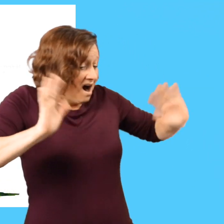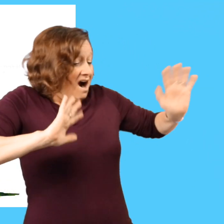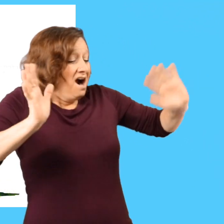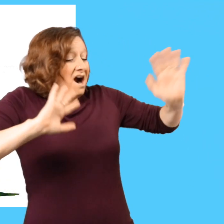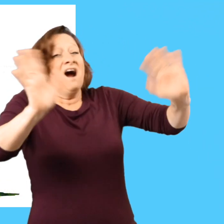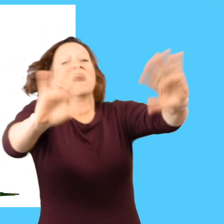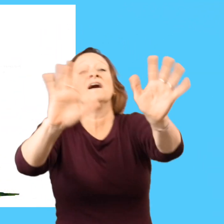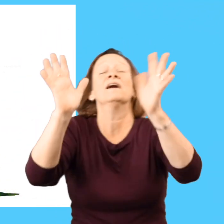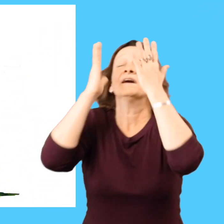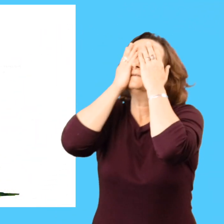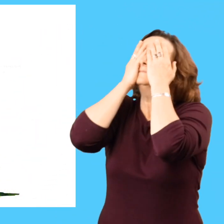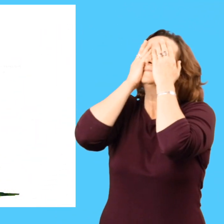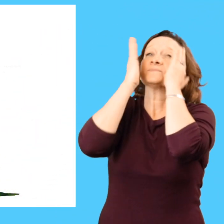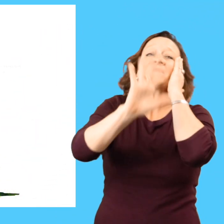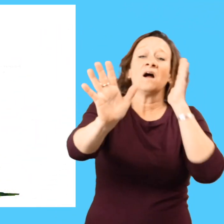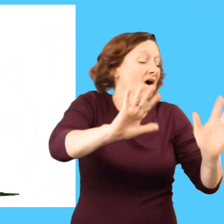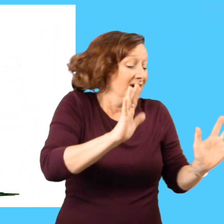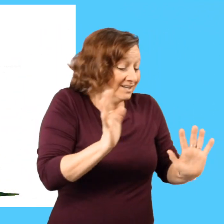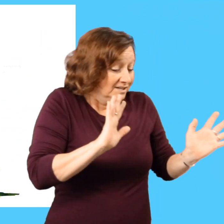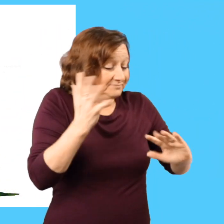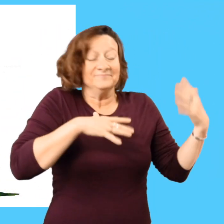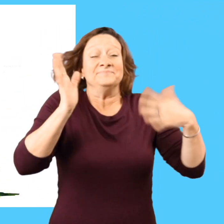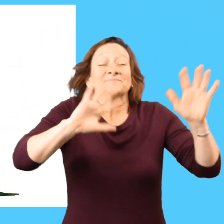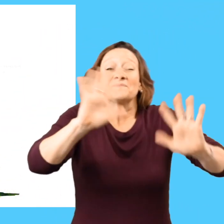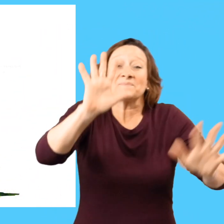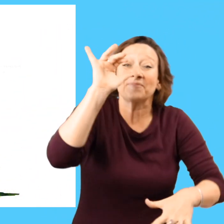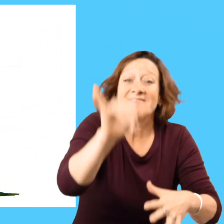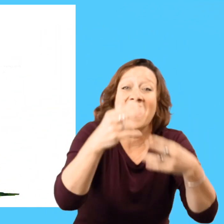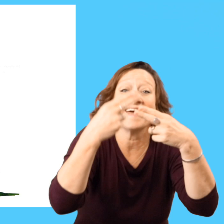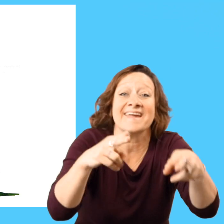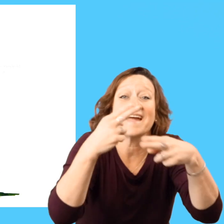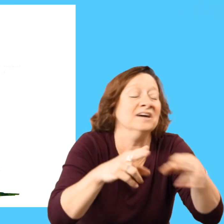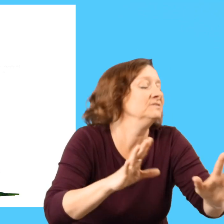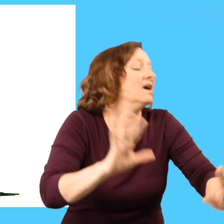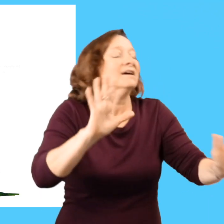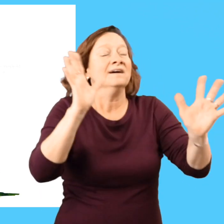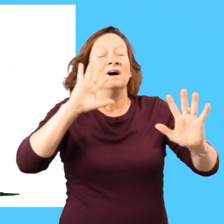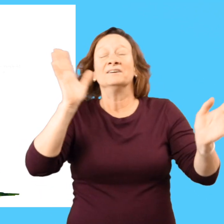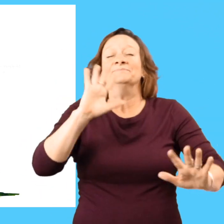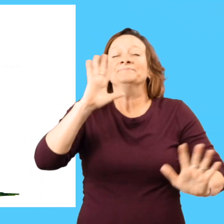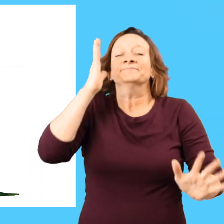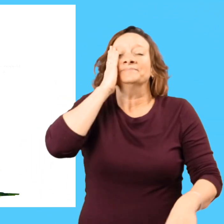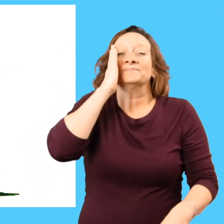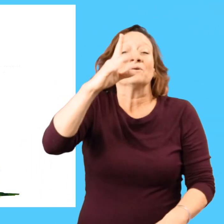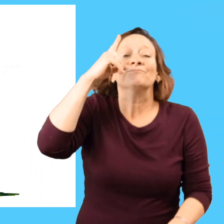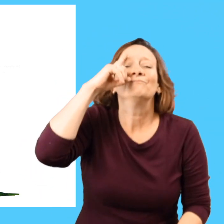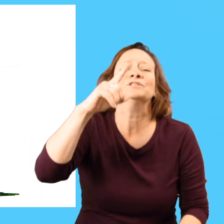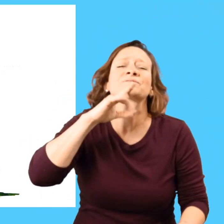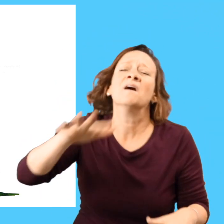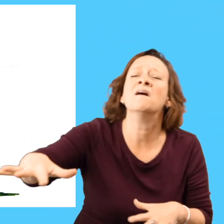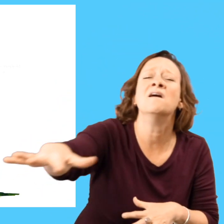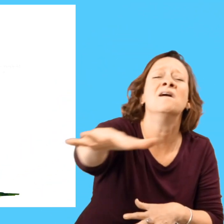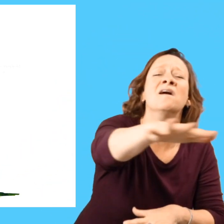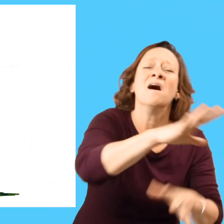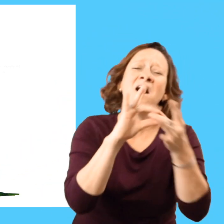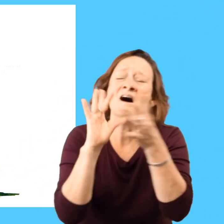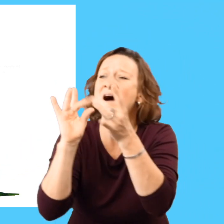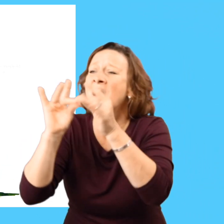She stood up to reveal an egg that, oh my, oh my, that